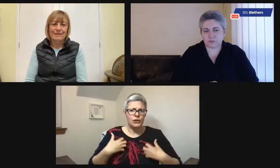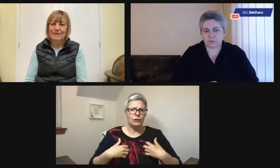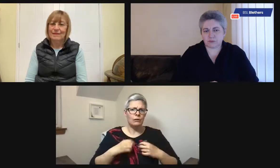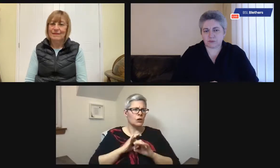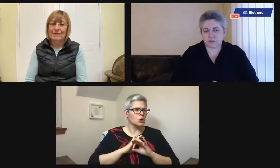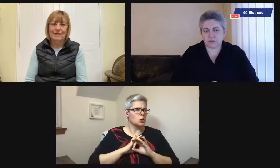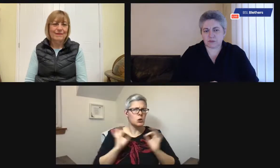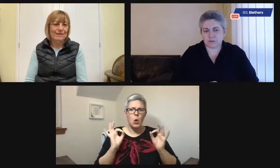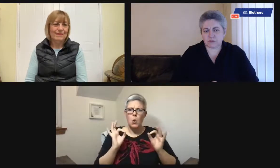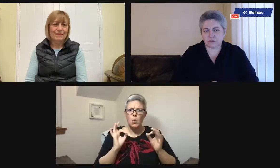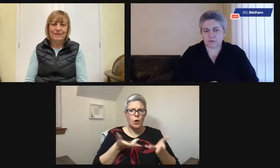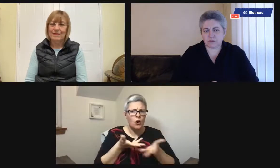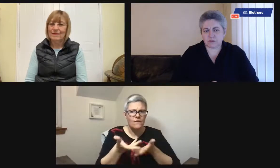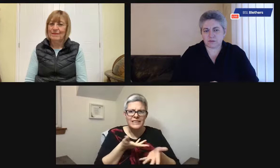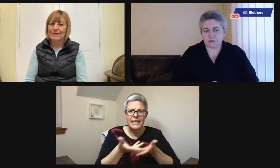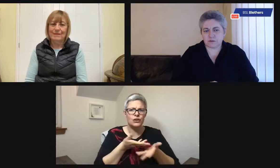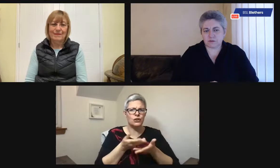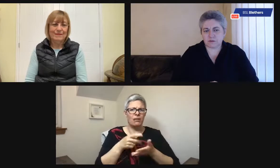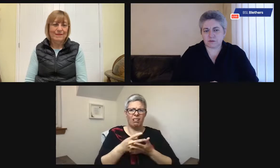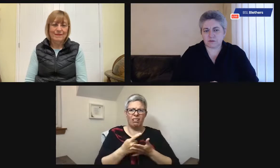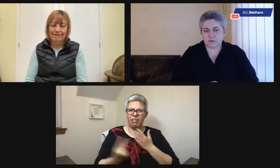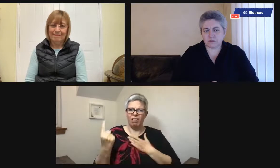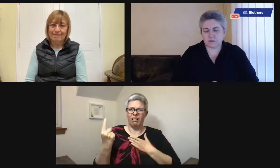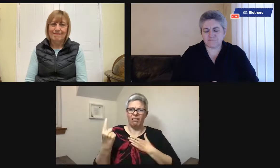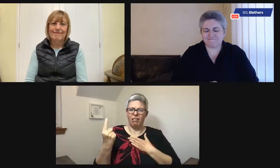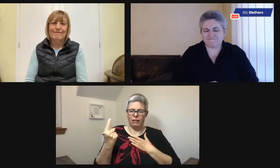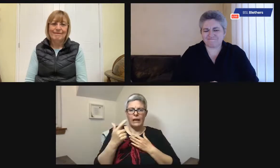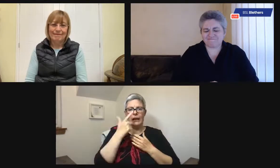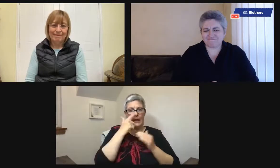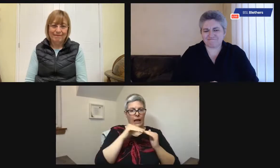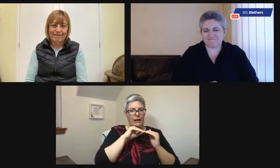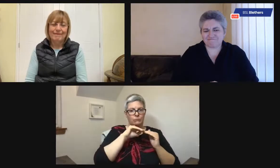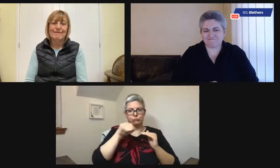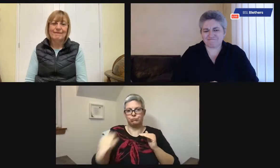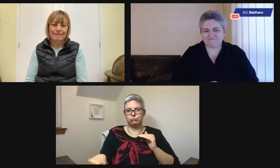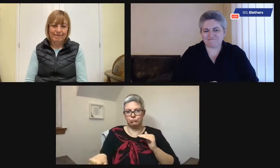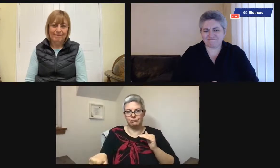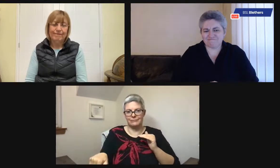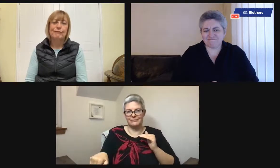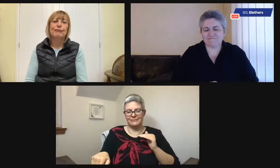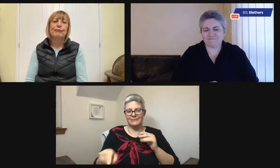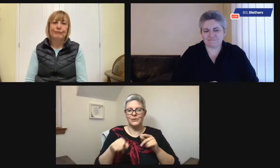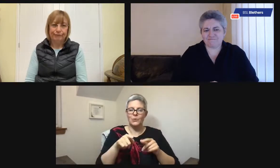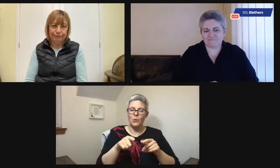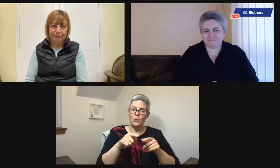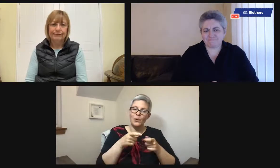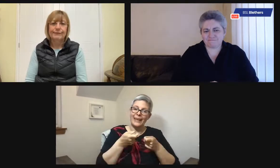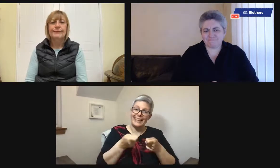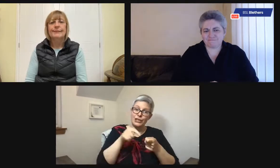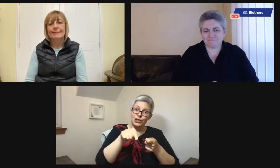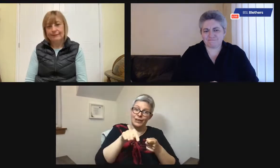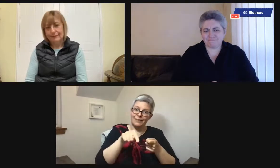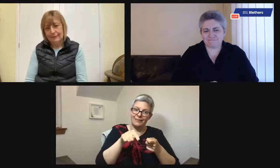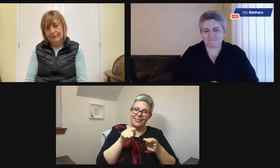function in the way that they are. An isolated person without stimulation, without